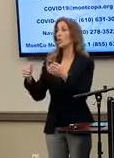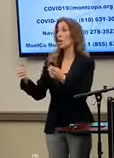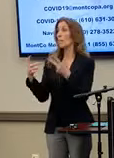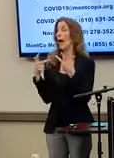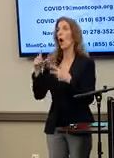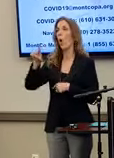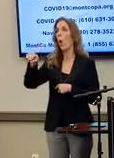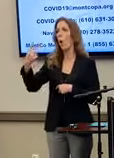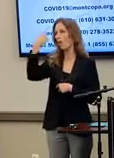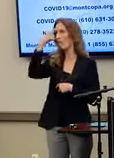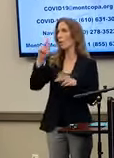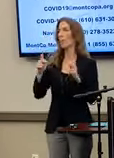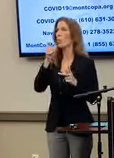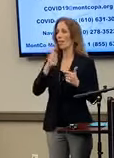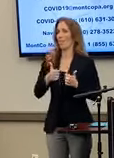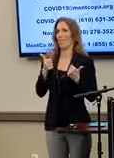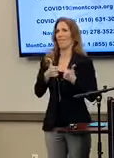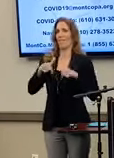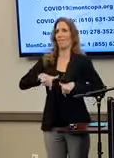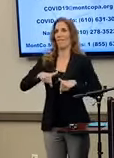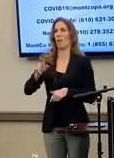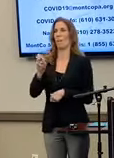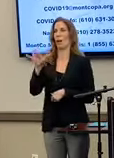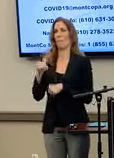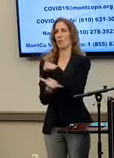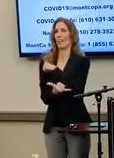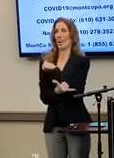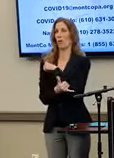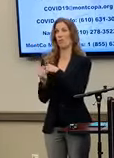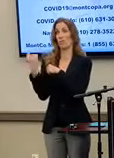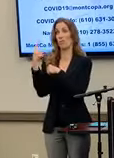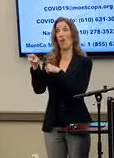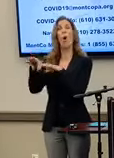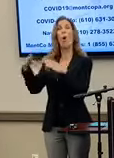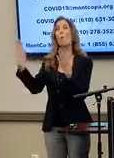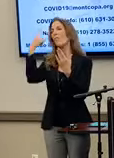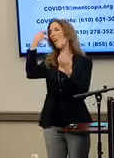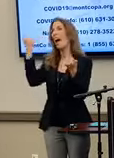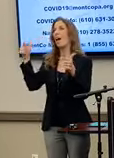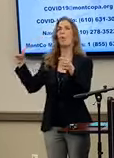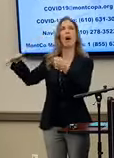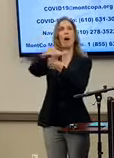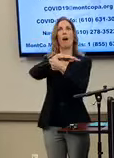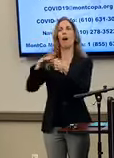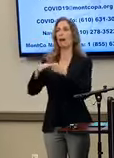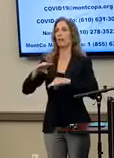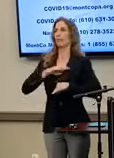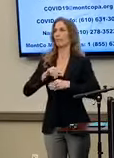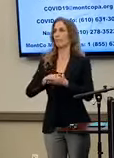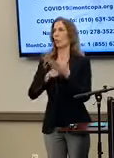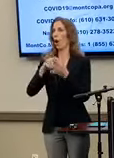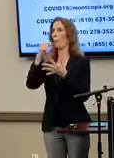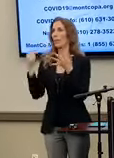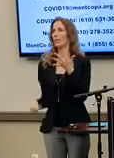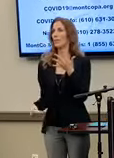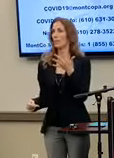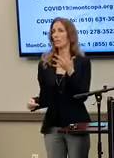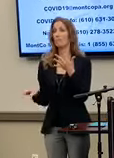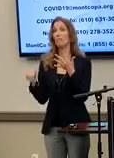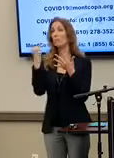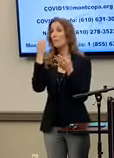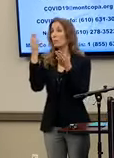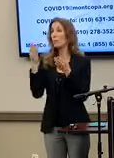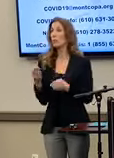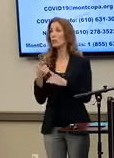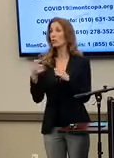who live in Montgomery County. And this site has been open to anyone in our region who met our testing criteria. So if an